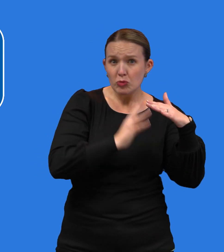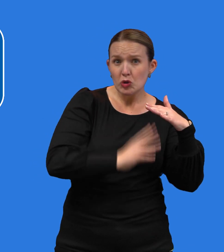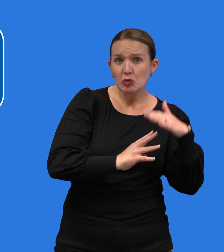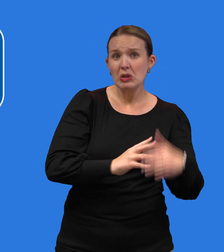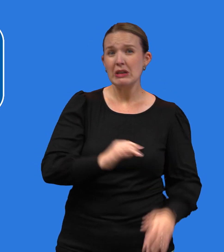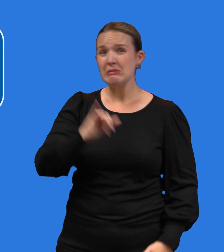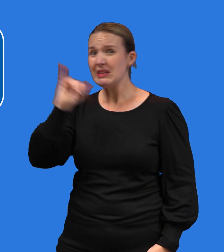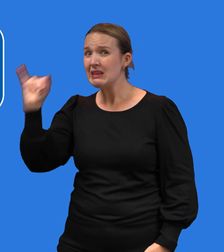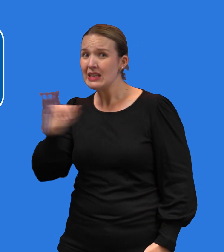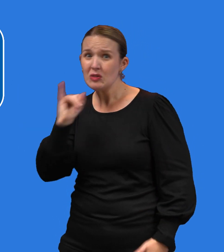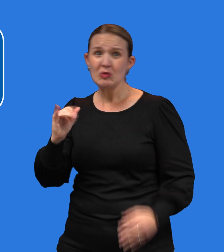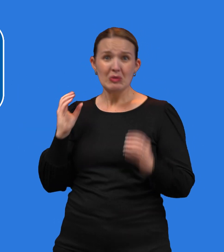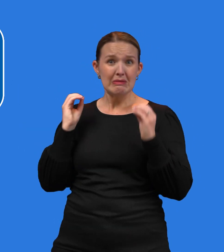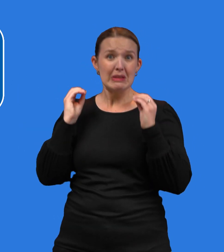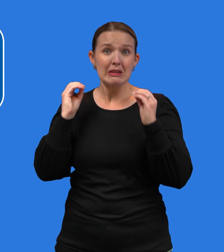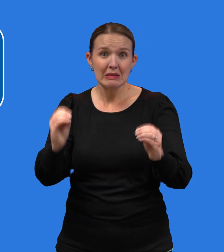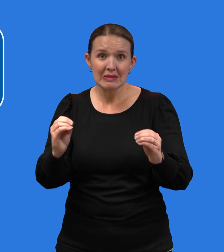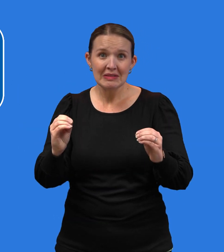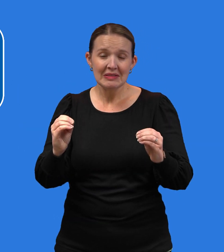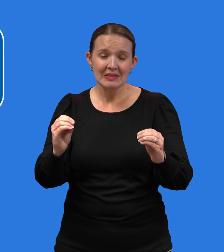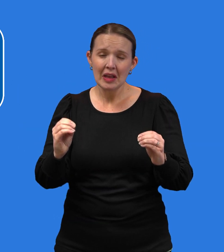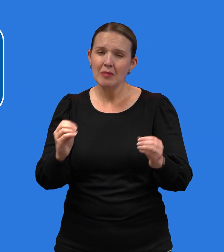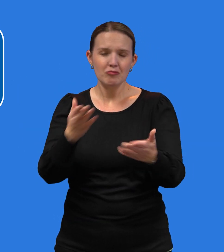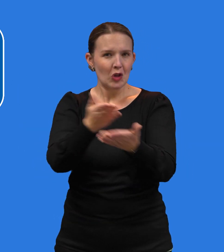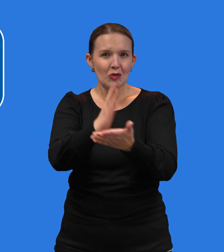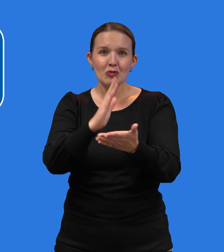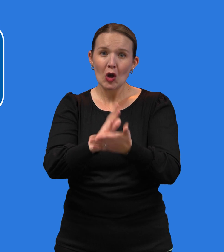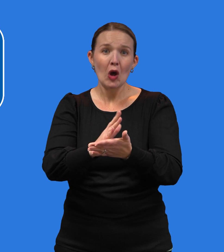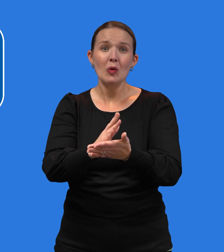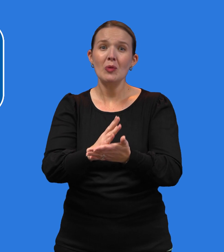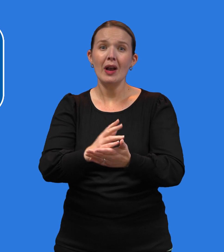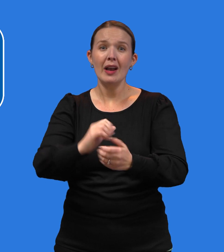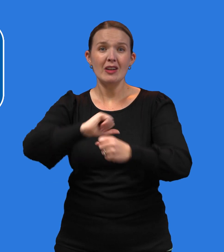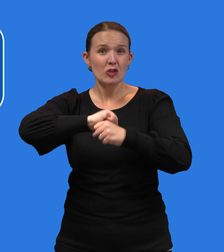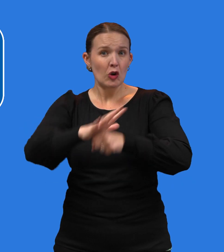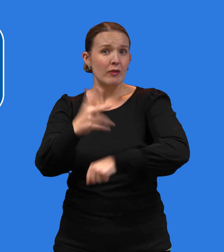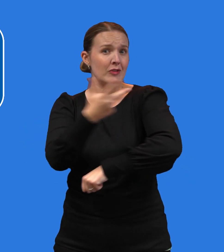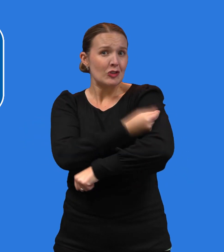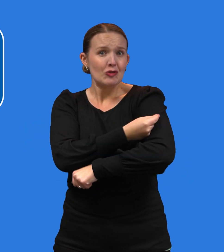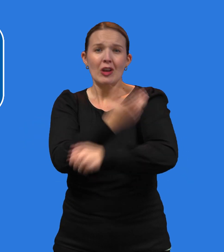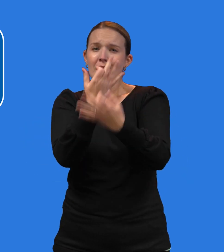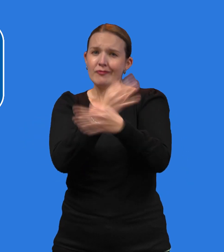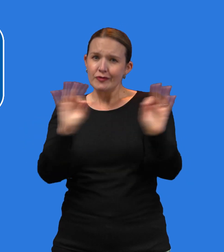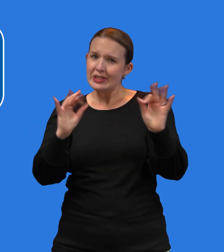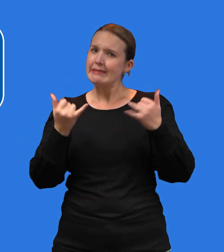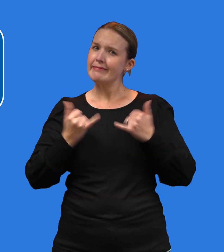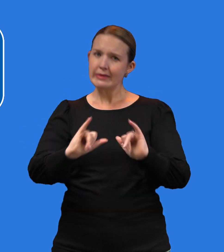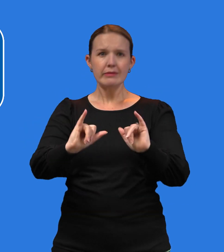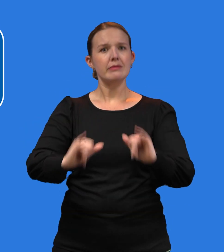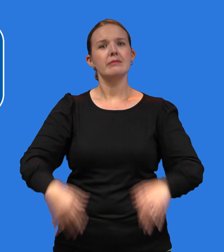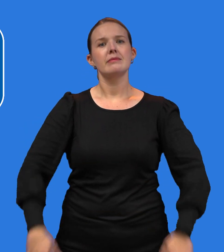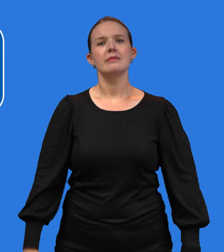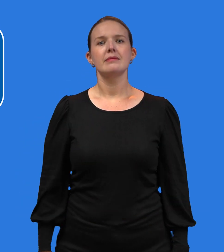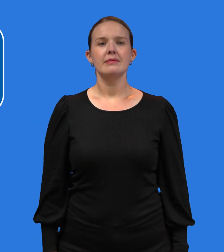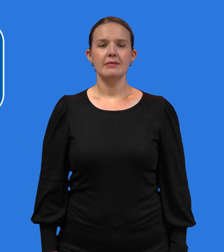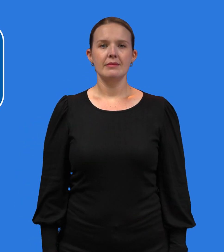everyone in the United States, regardless of immigration or health insurance status.